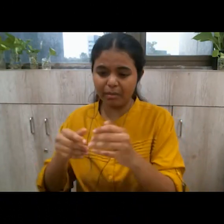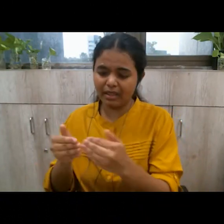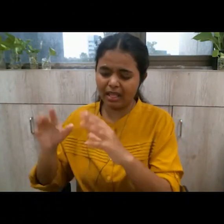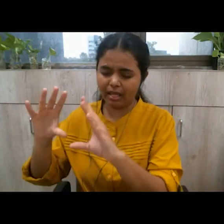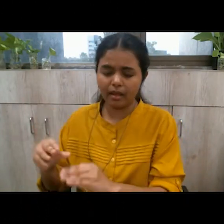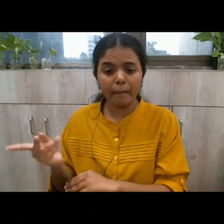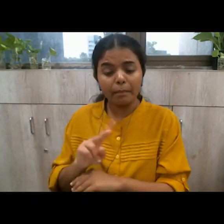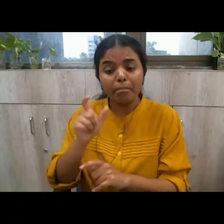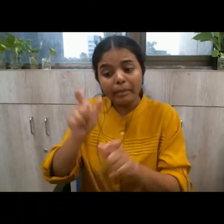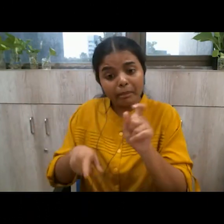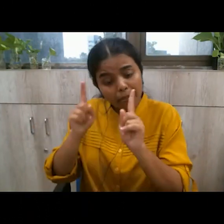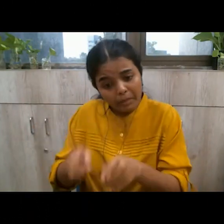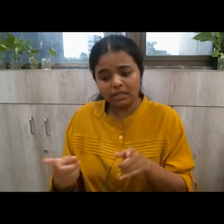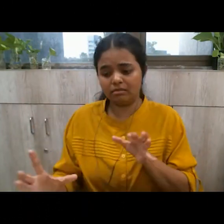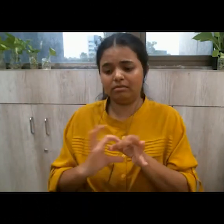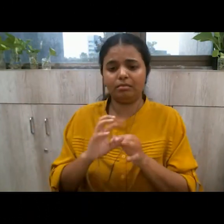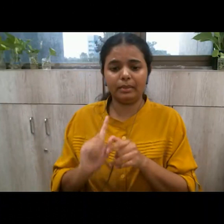people you do need others in your life